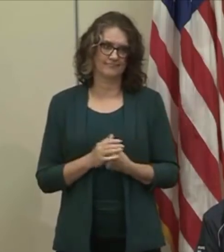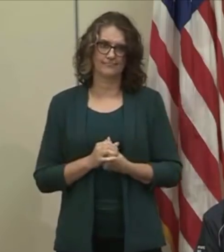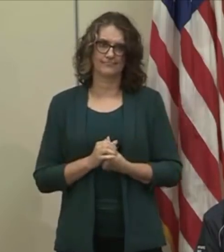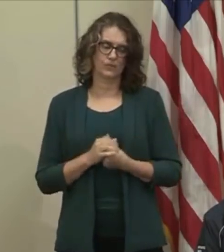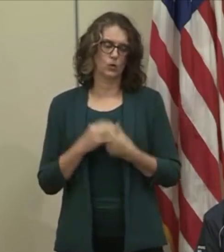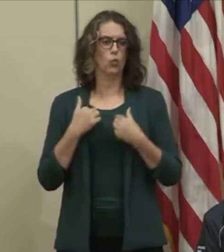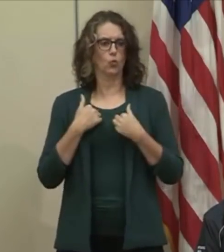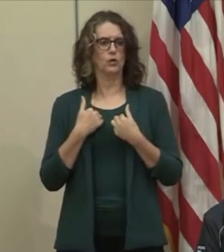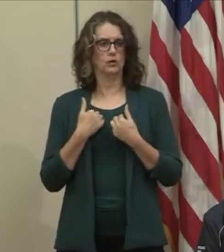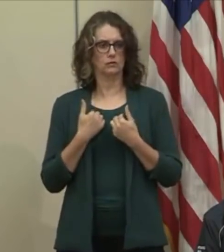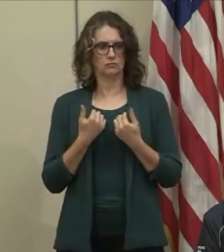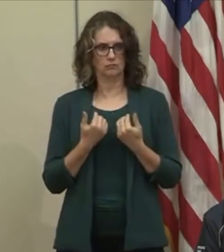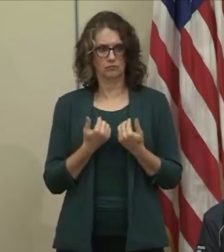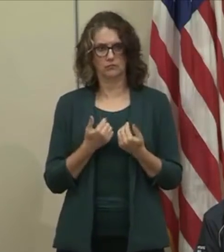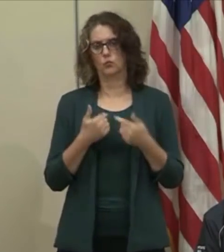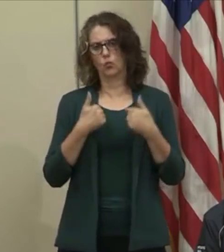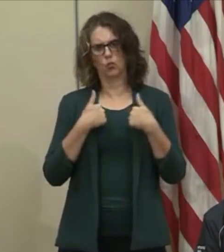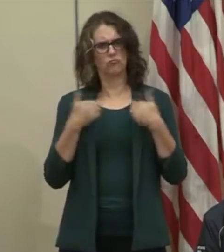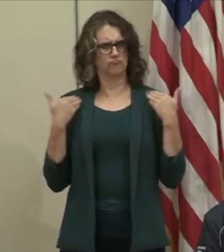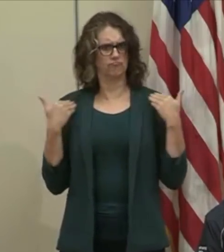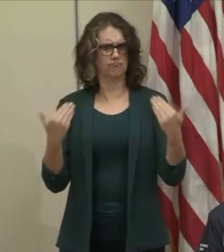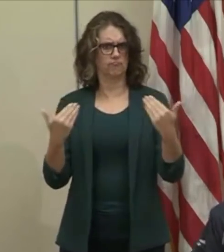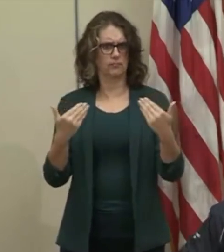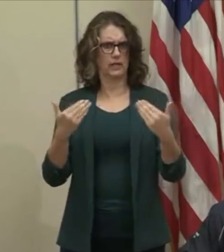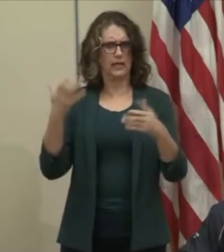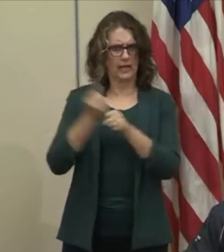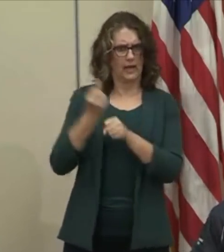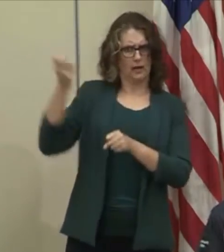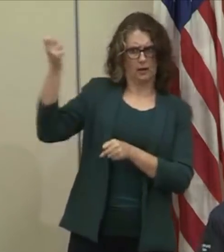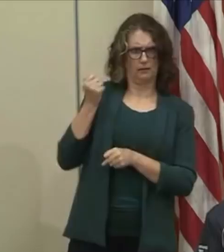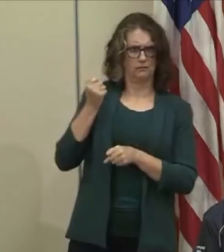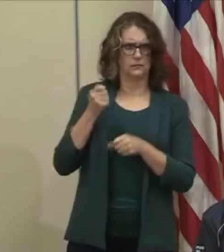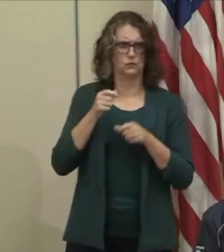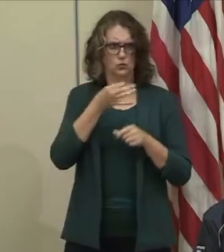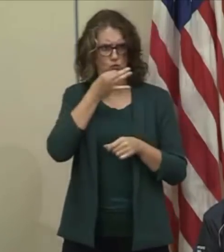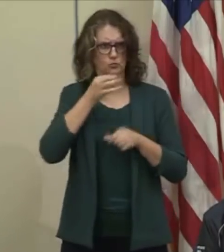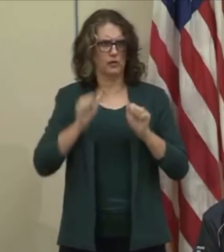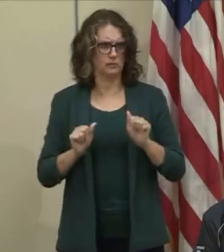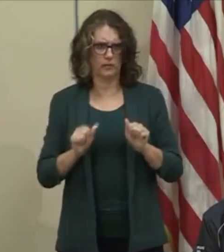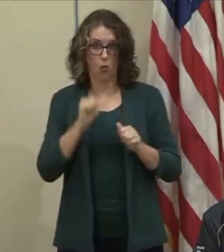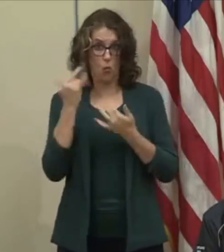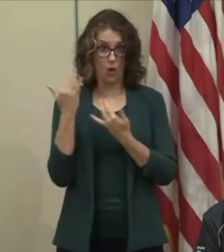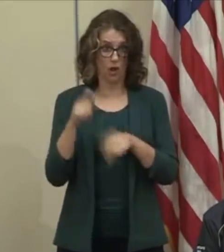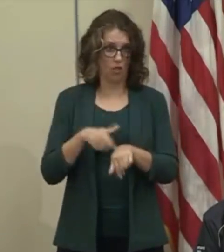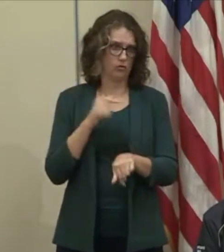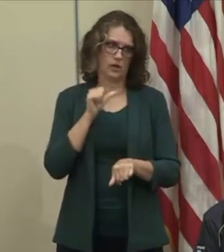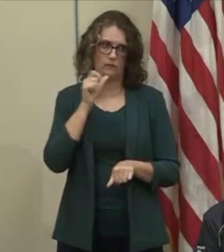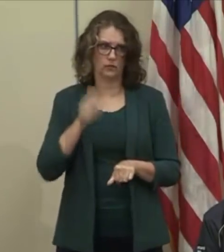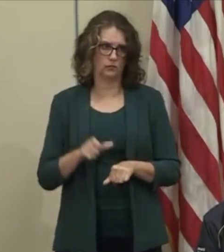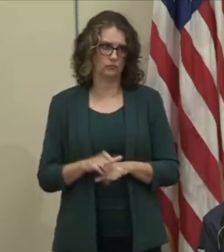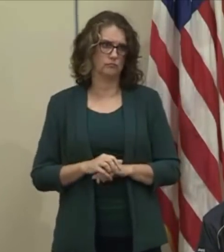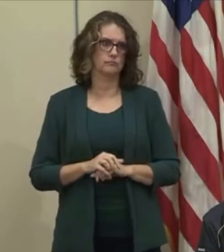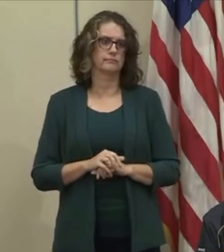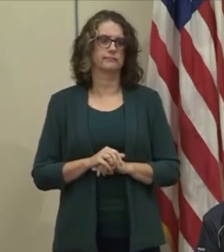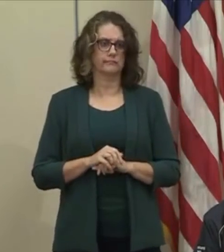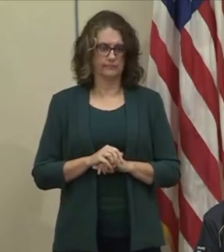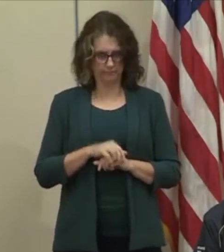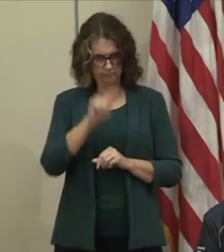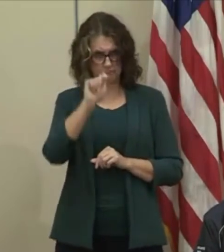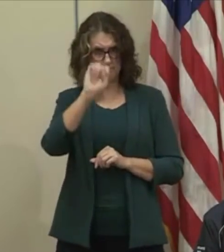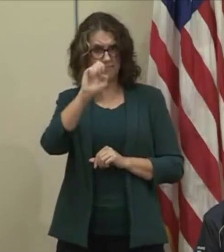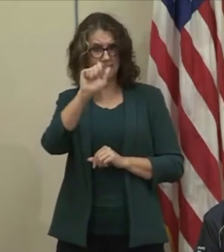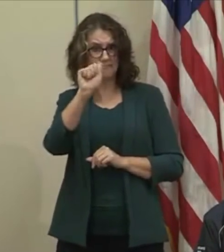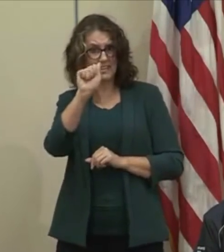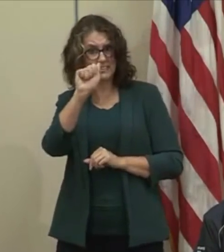unemployment benefits. We have pushed back the tax filing deadlines to match the federal